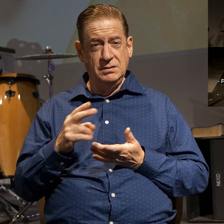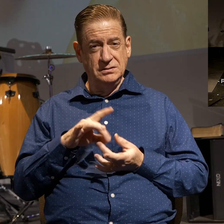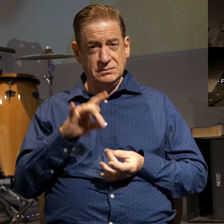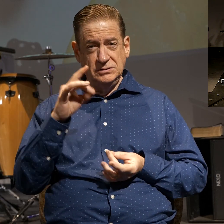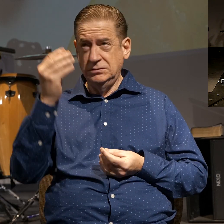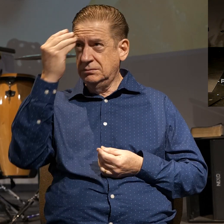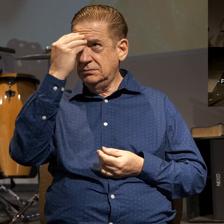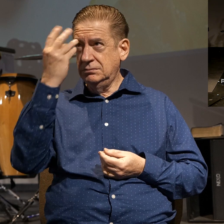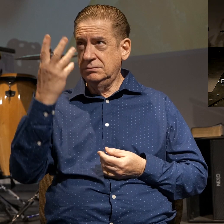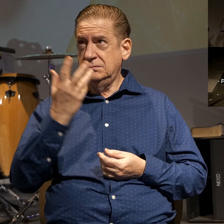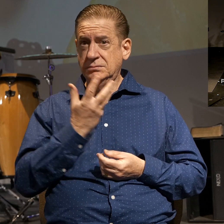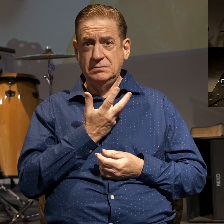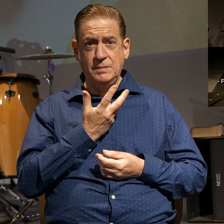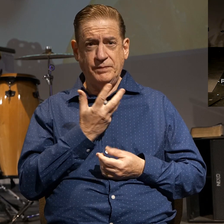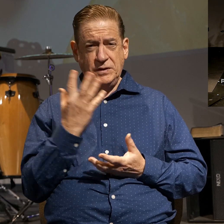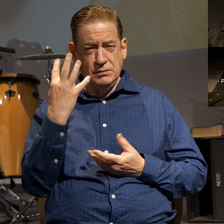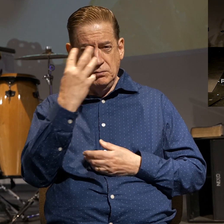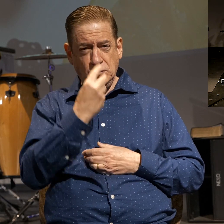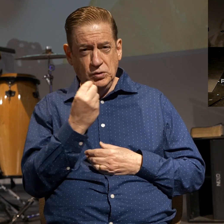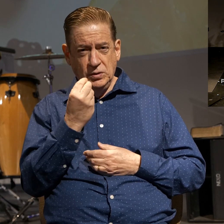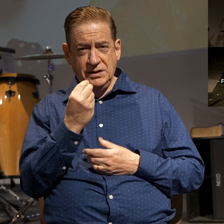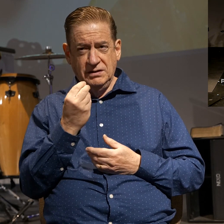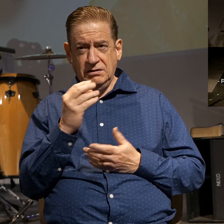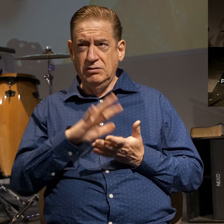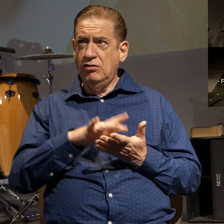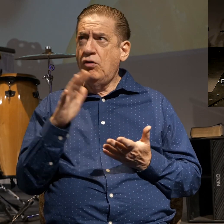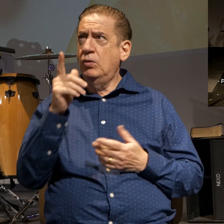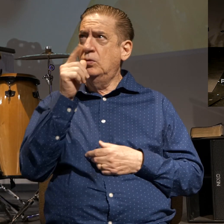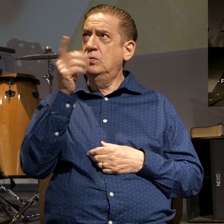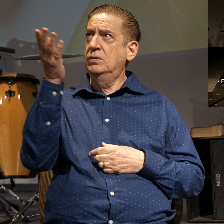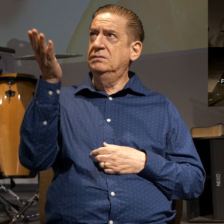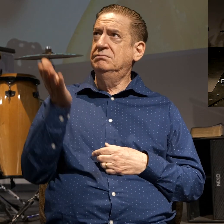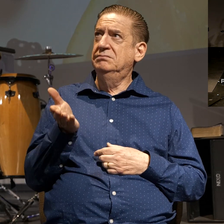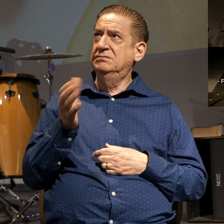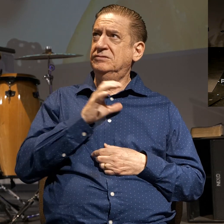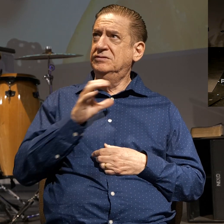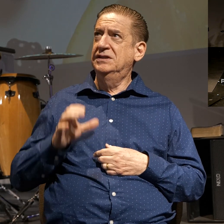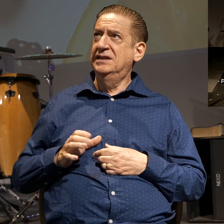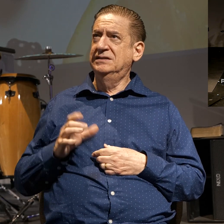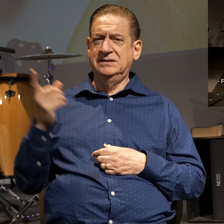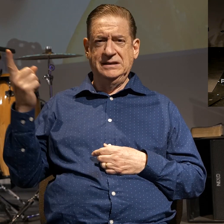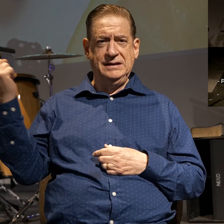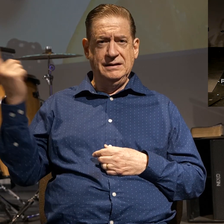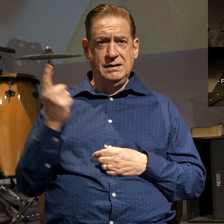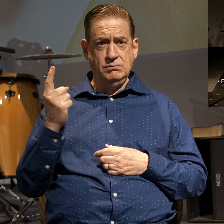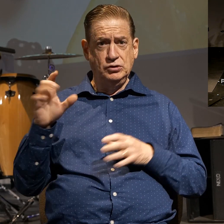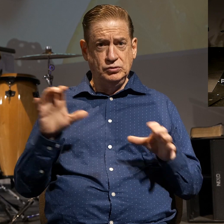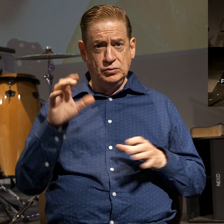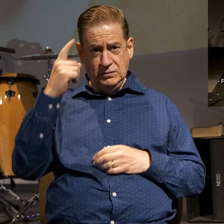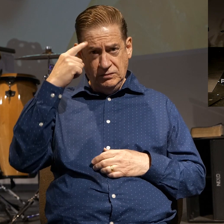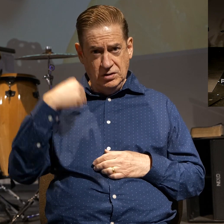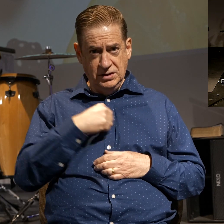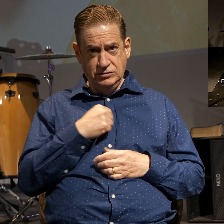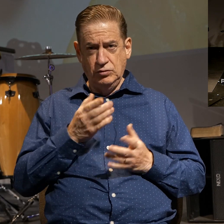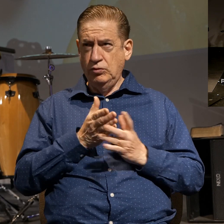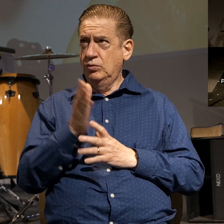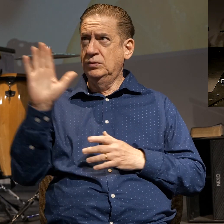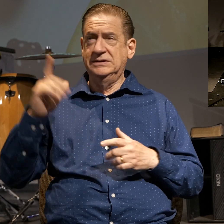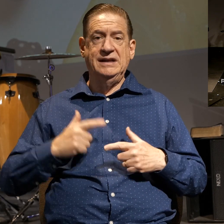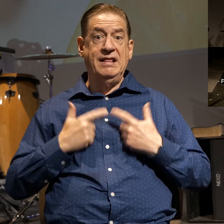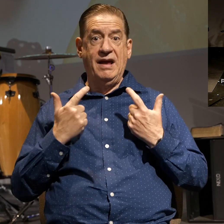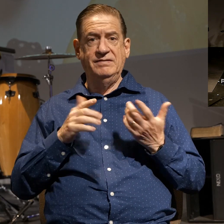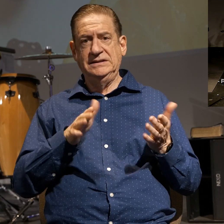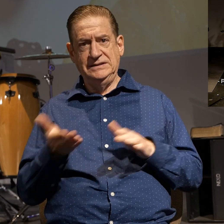reveals the beauty and the glory of who Christ is and what he has come to do for us through his life death and